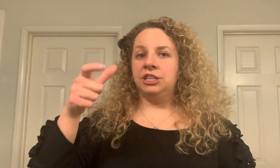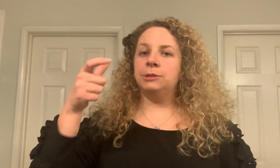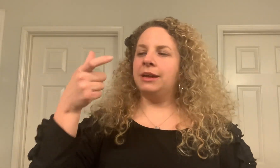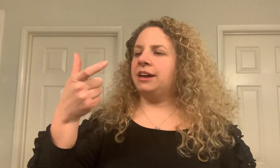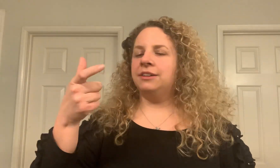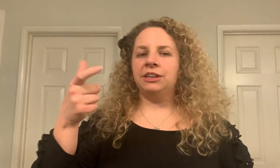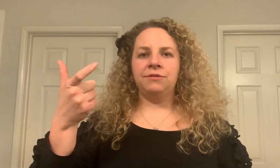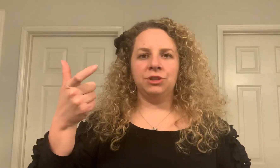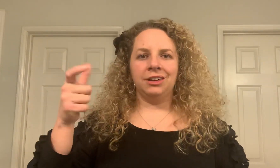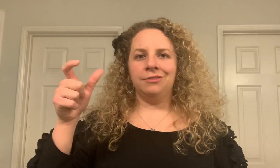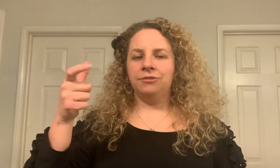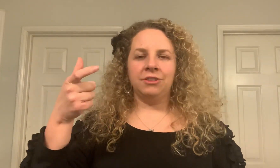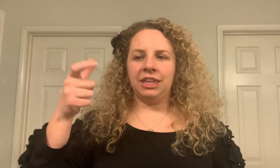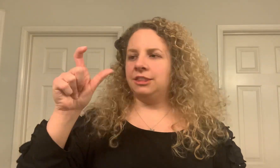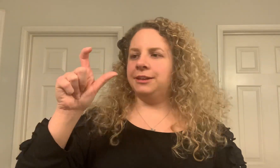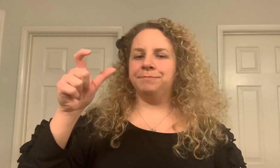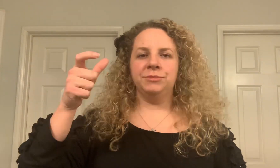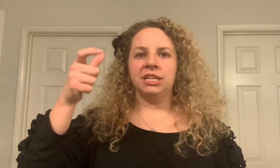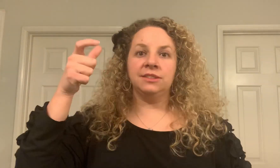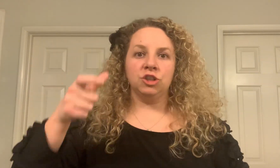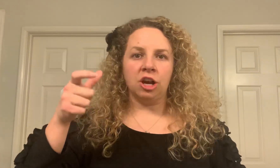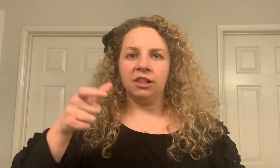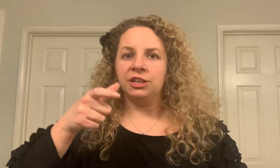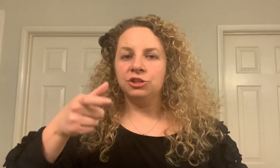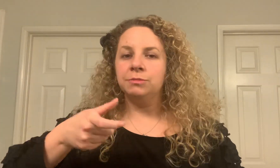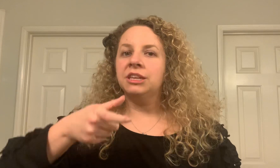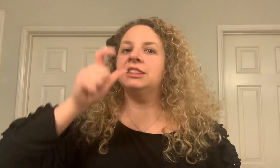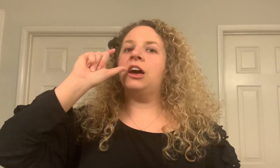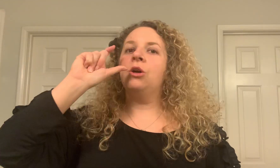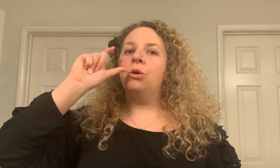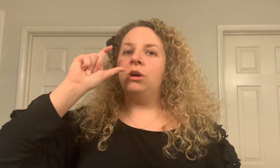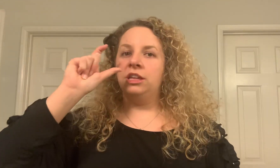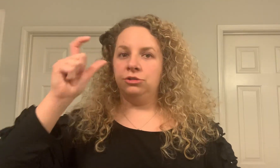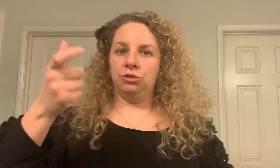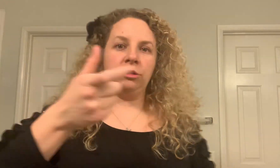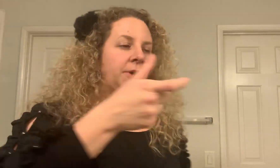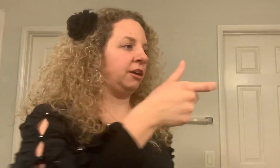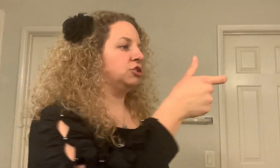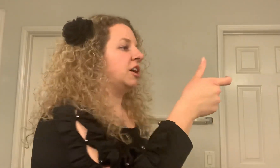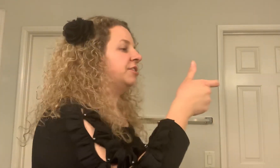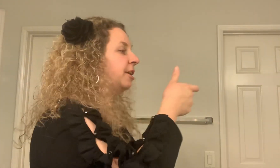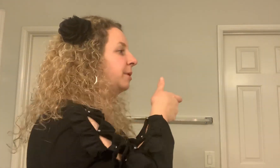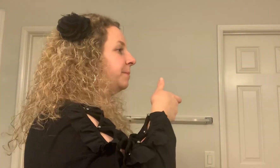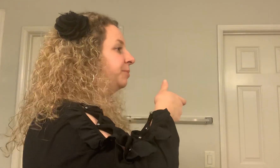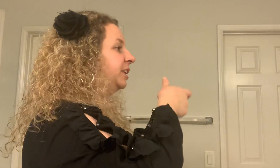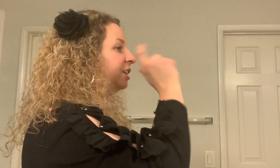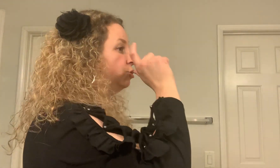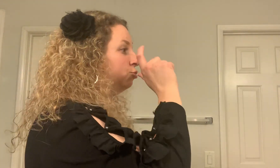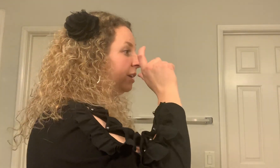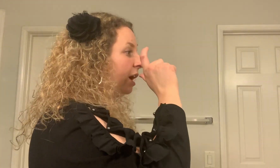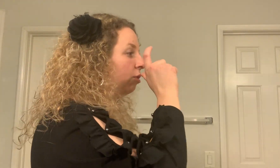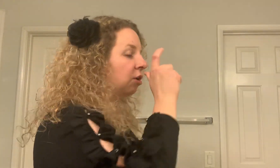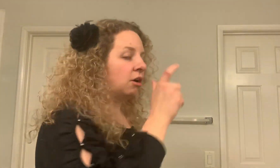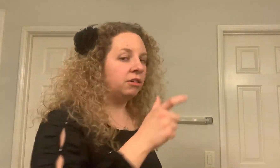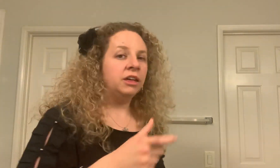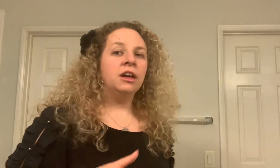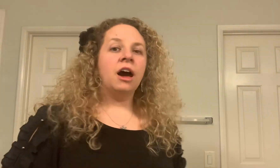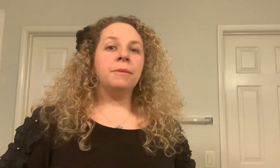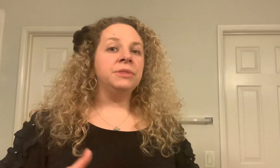this way kind of like if think of like the size of a shot glass or something like that and throwing back a shot that way okay so drink alcohol and